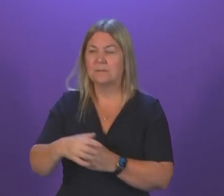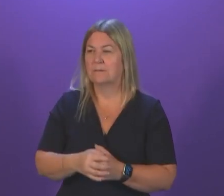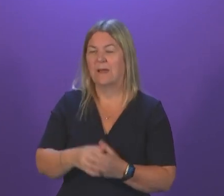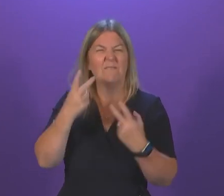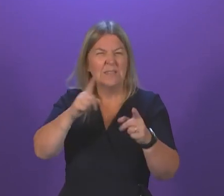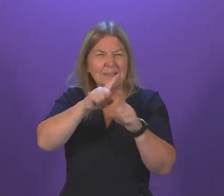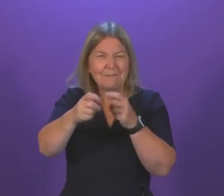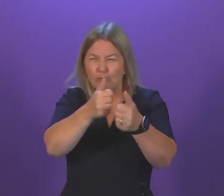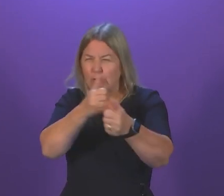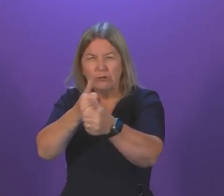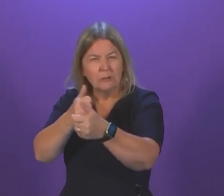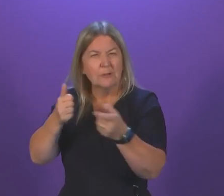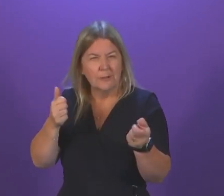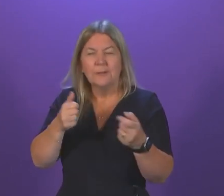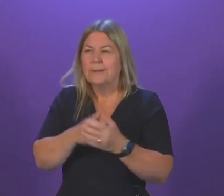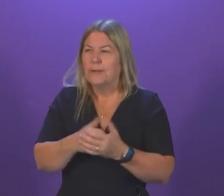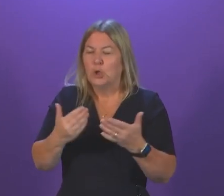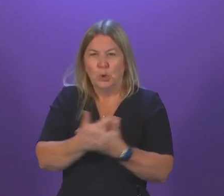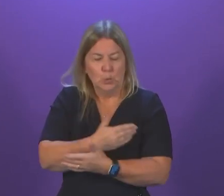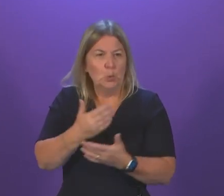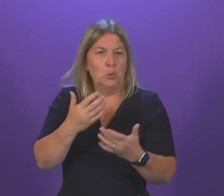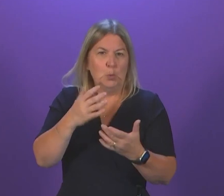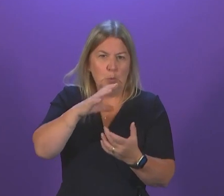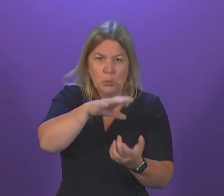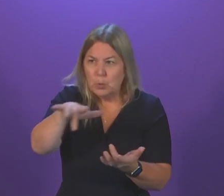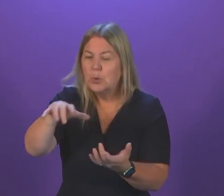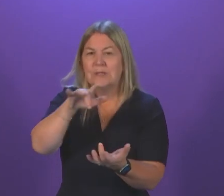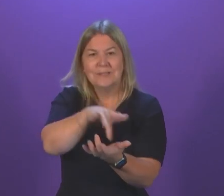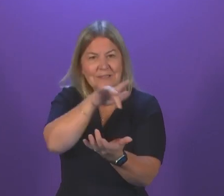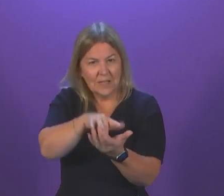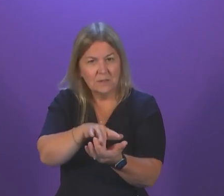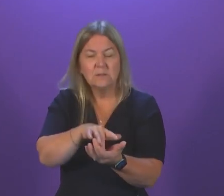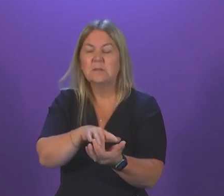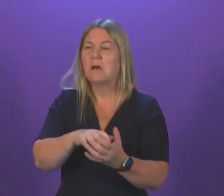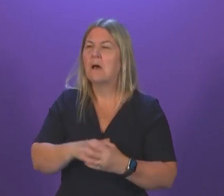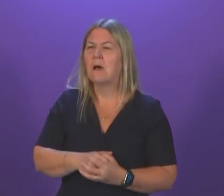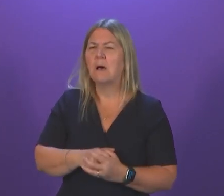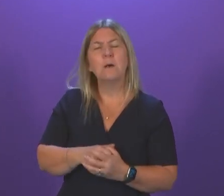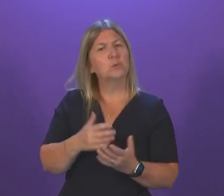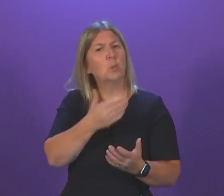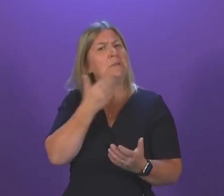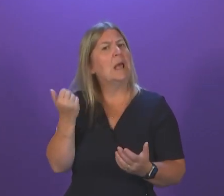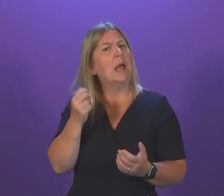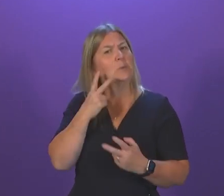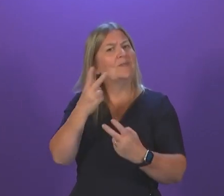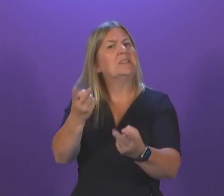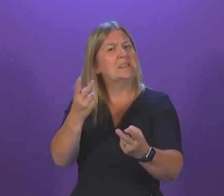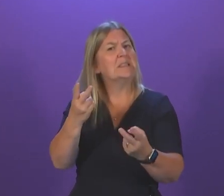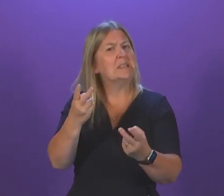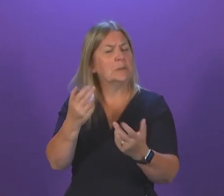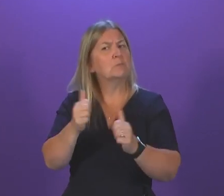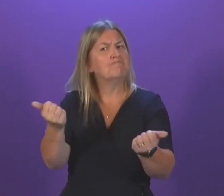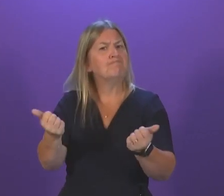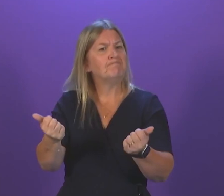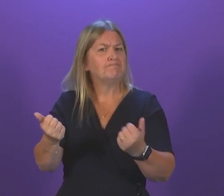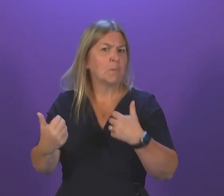opened a new innovation centre. That's obviously a very important part of the aerospace cluster there so it was actually a good news